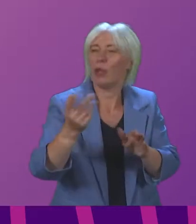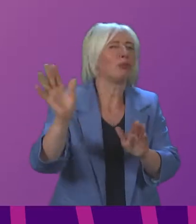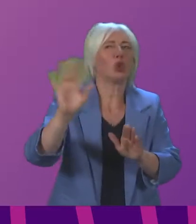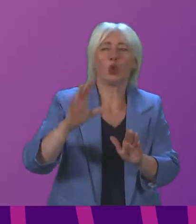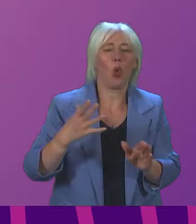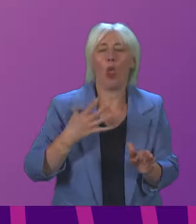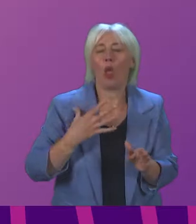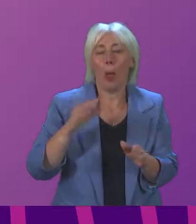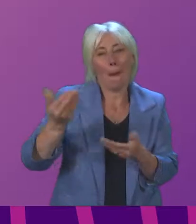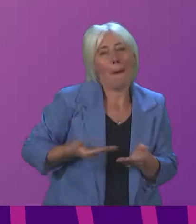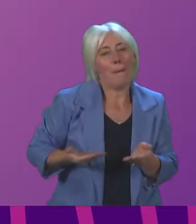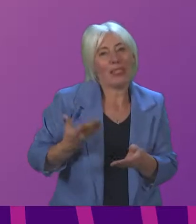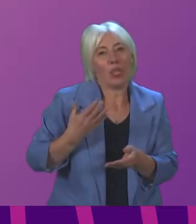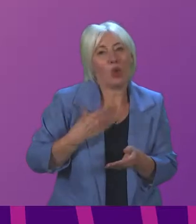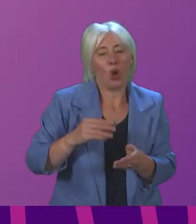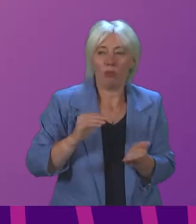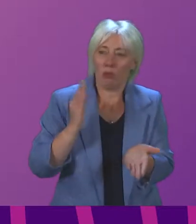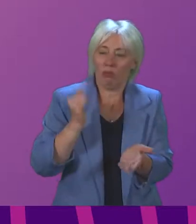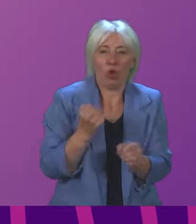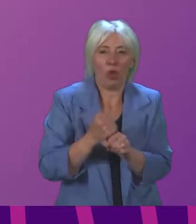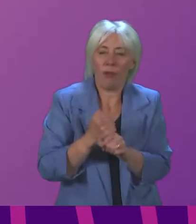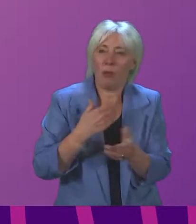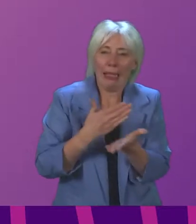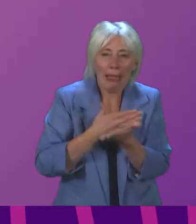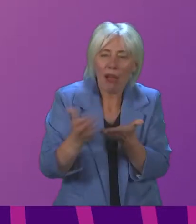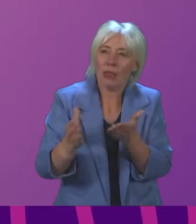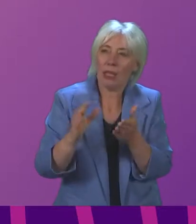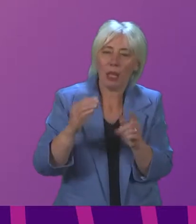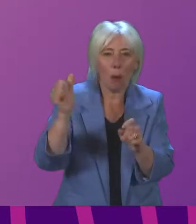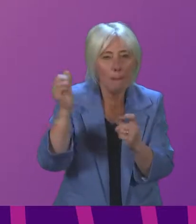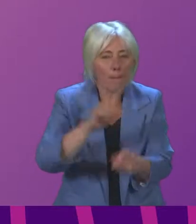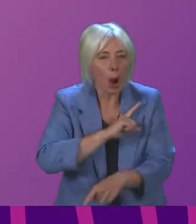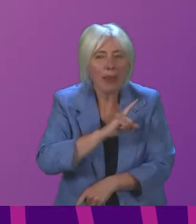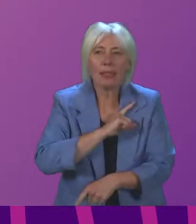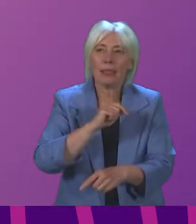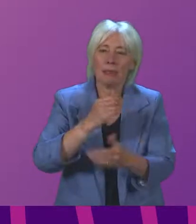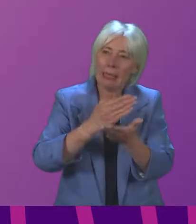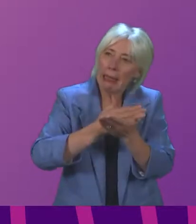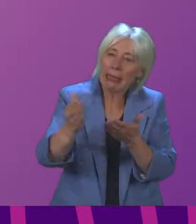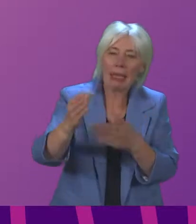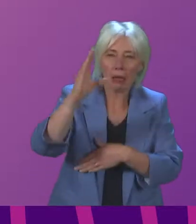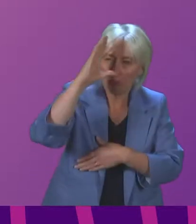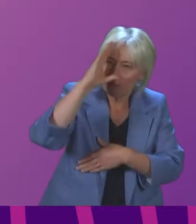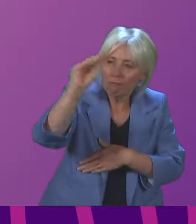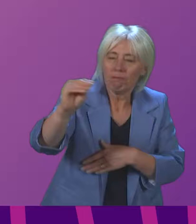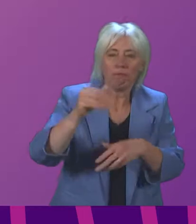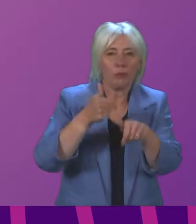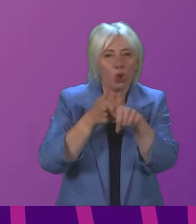time. They want a Scottish Government that brings a clarity of purpose to both business support and planning ahead, and a Government that provides clear